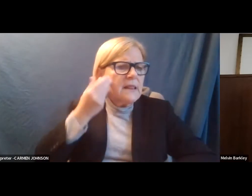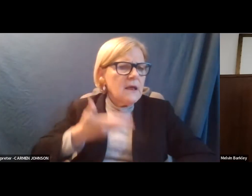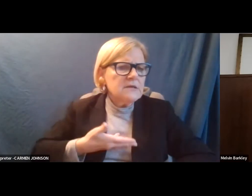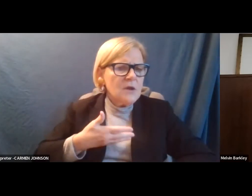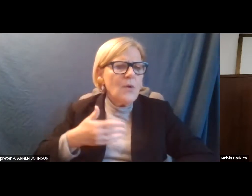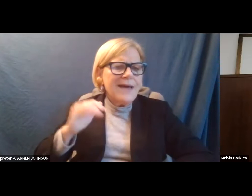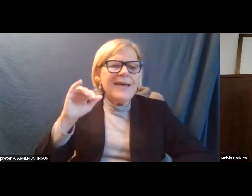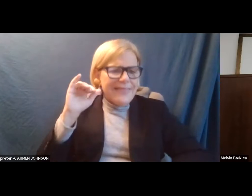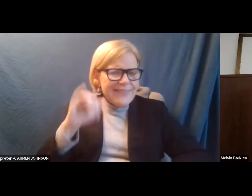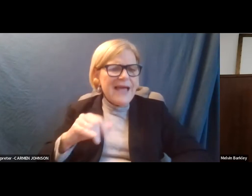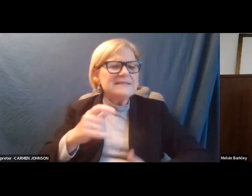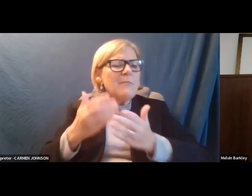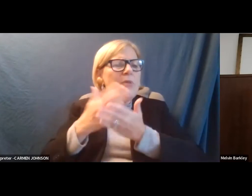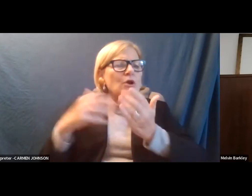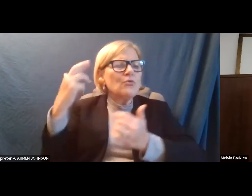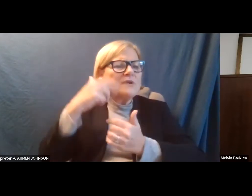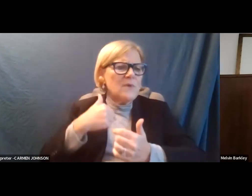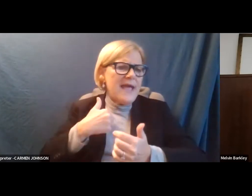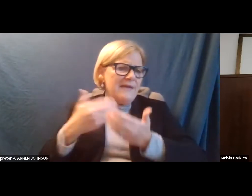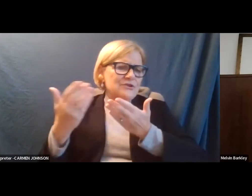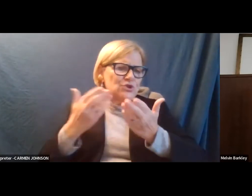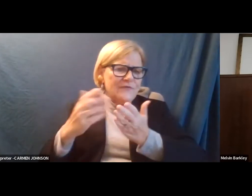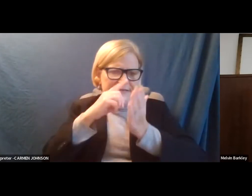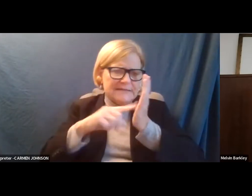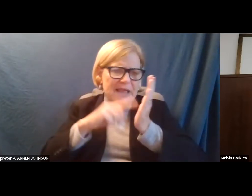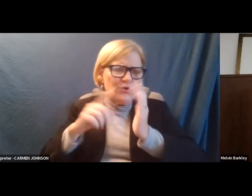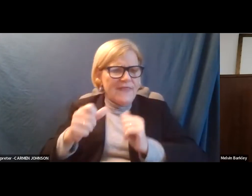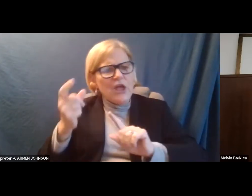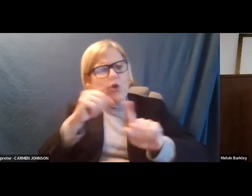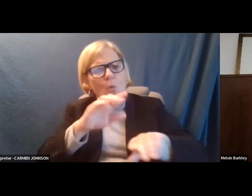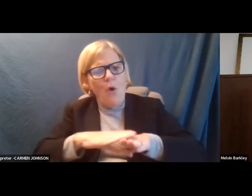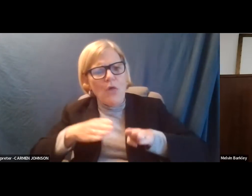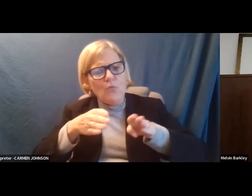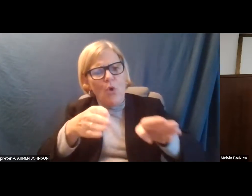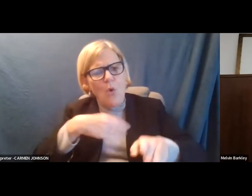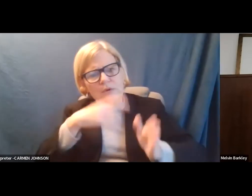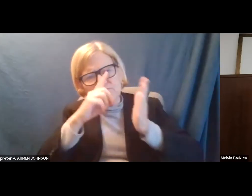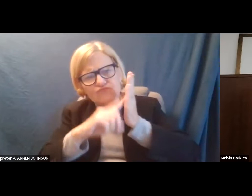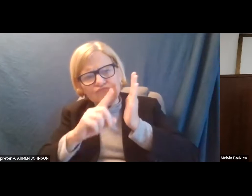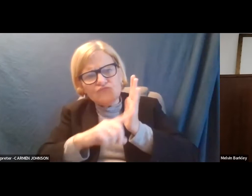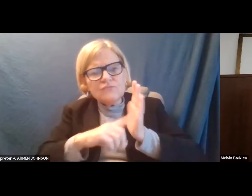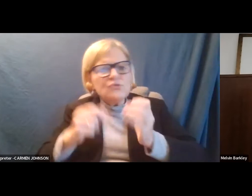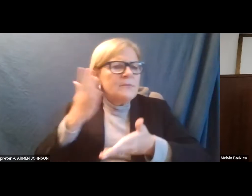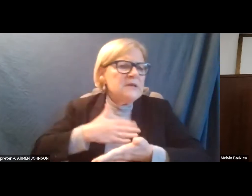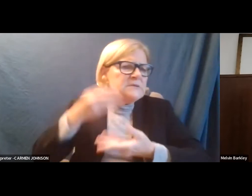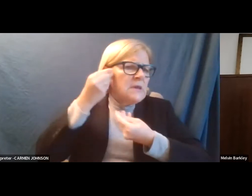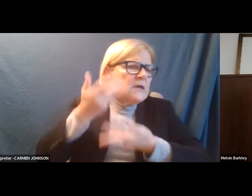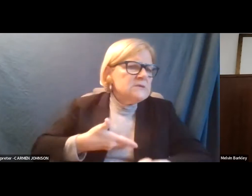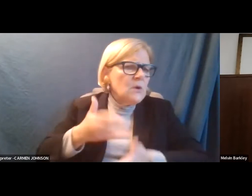So we, that's what we, that's what part of the reasons we have service inspectors. So then they can go out on the road and look into that. So please let us know.